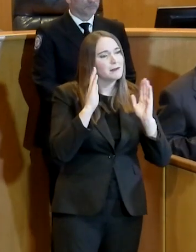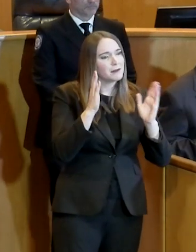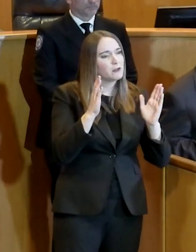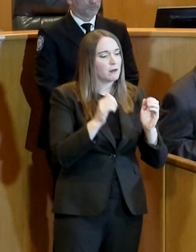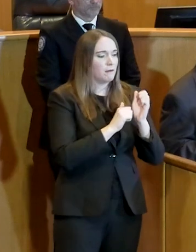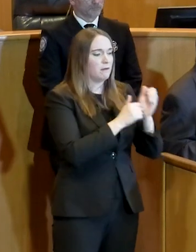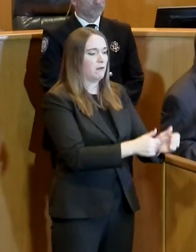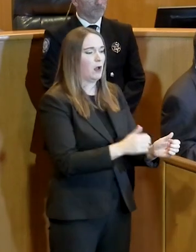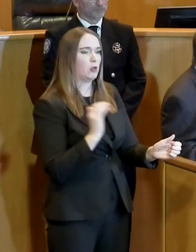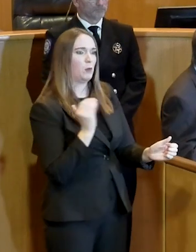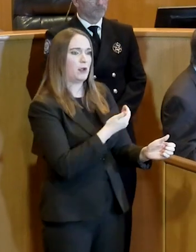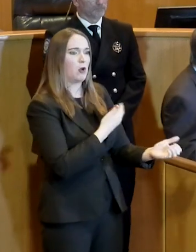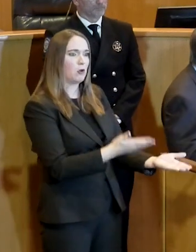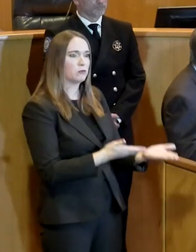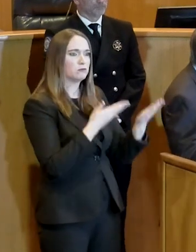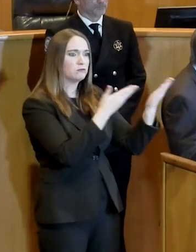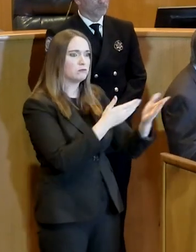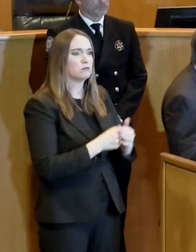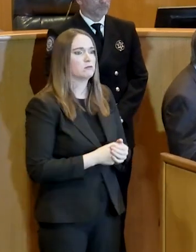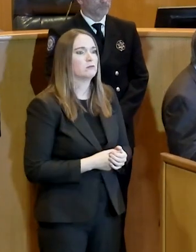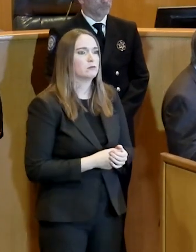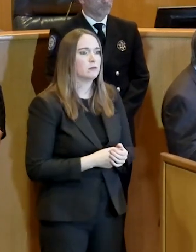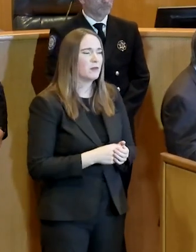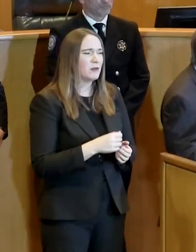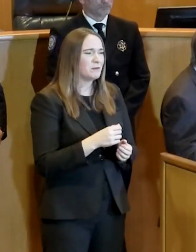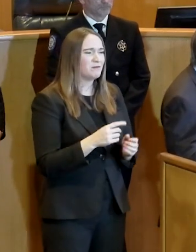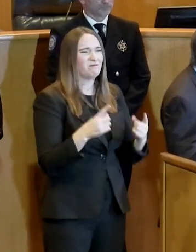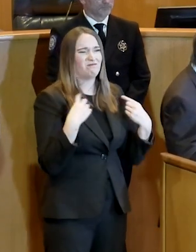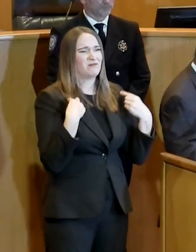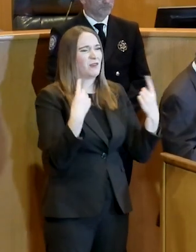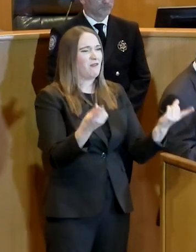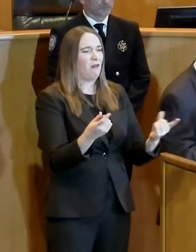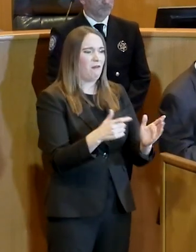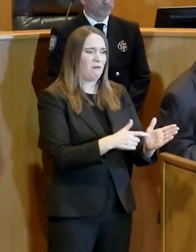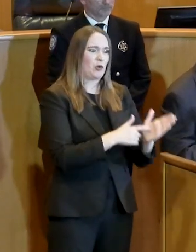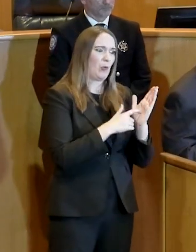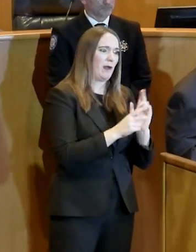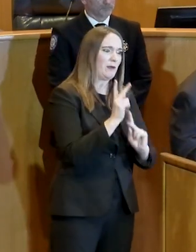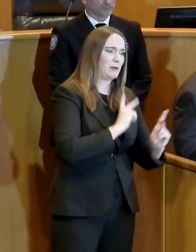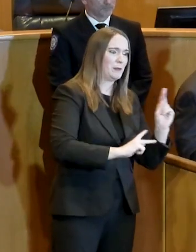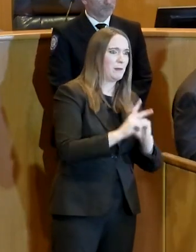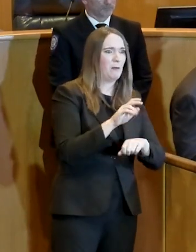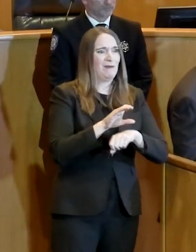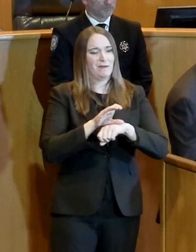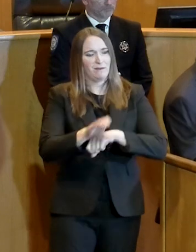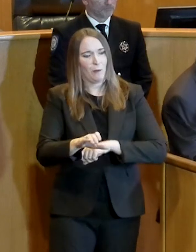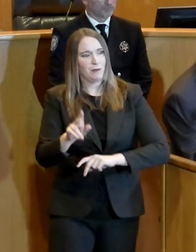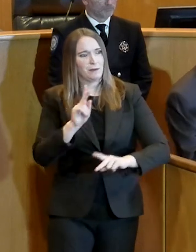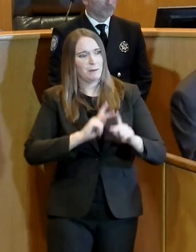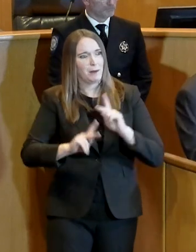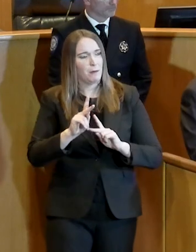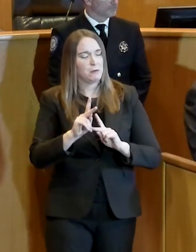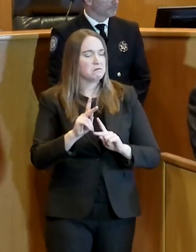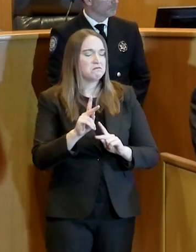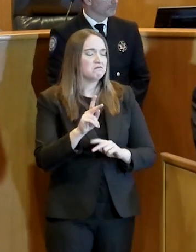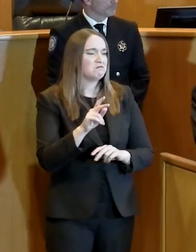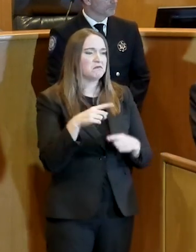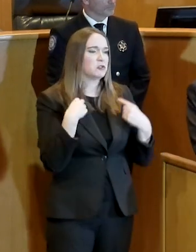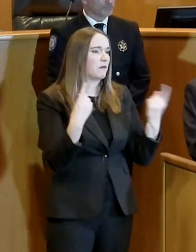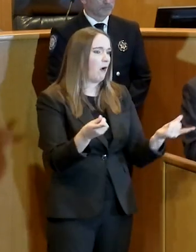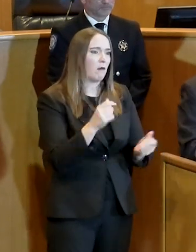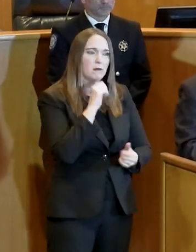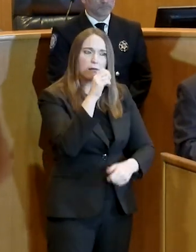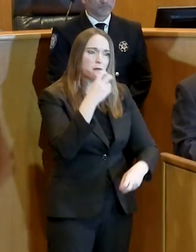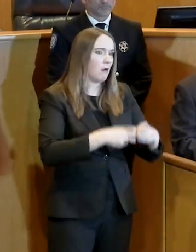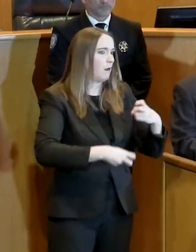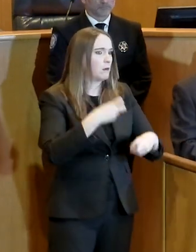and basically insist or try to push people to do what we would ask them to do. That's a nice question. Any